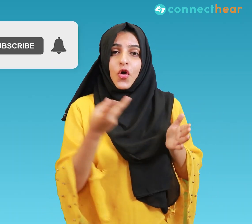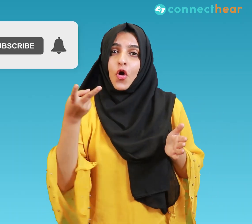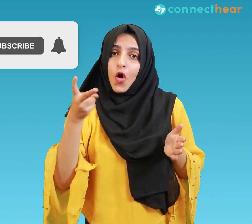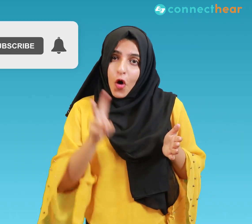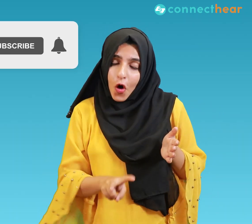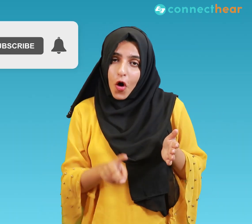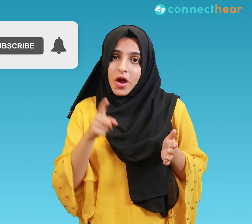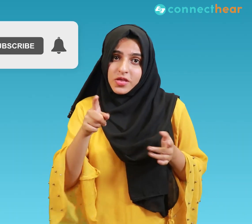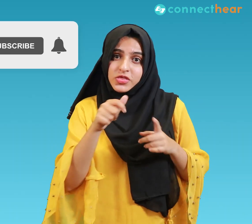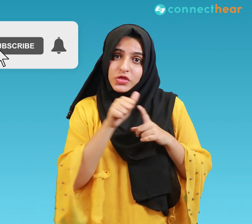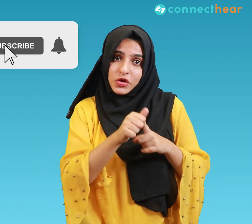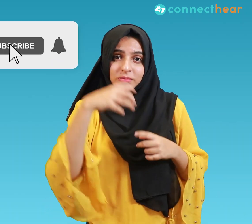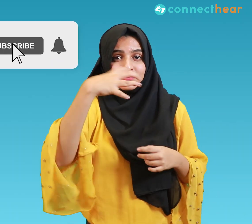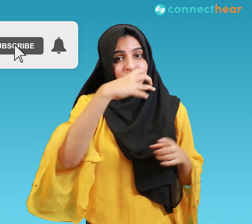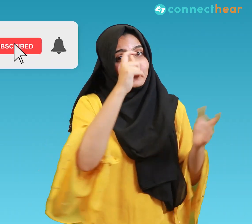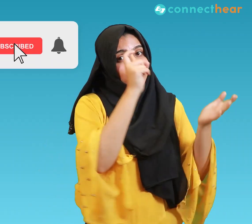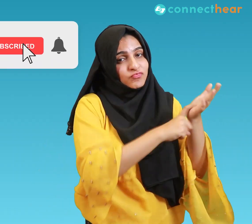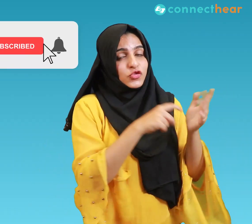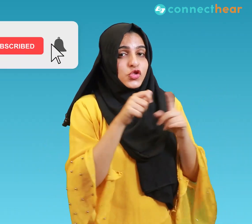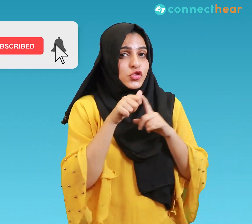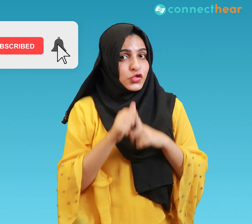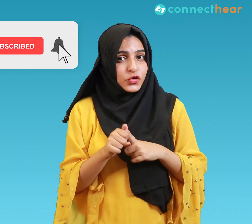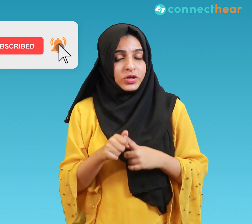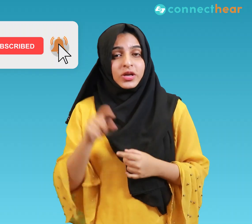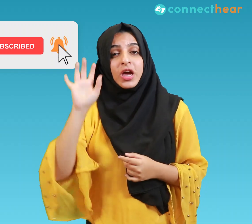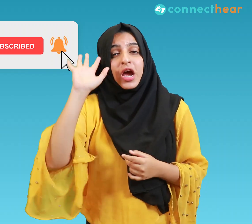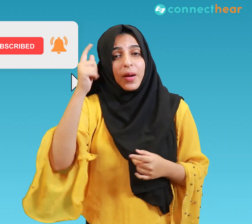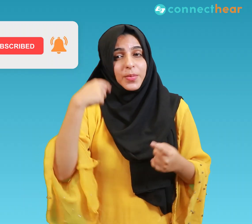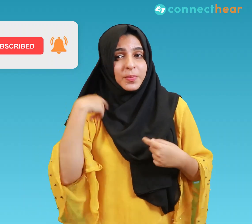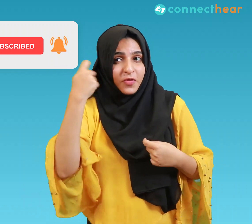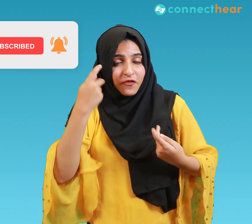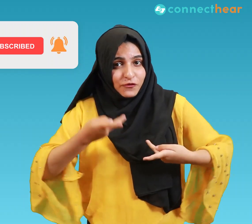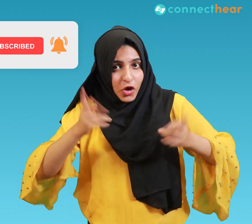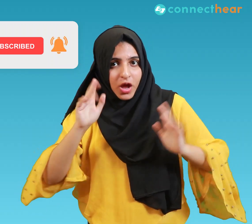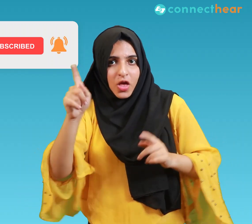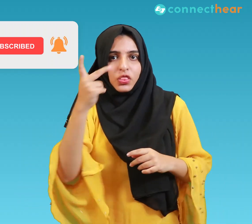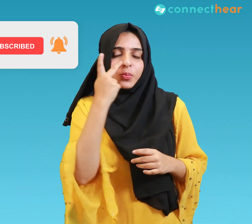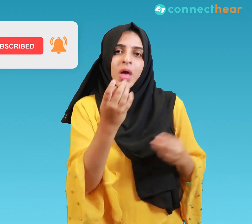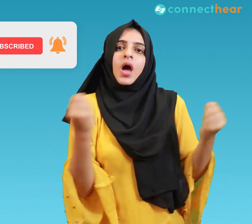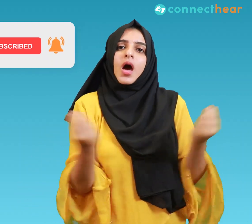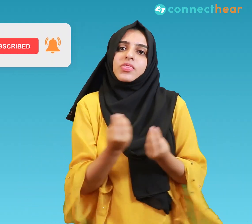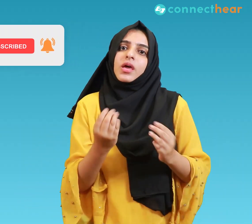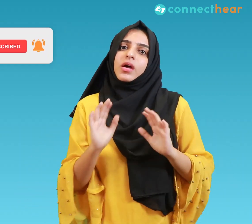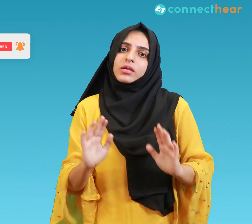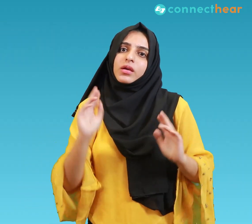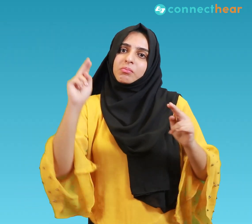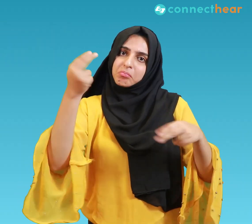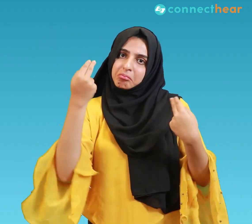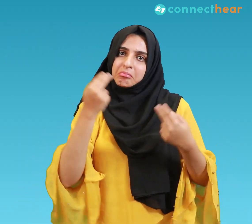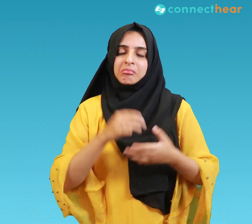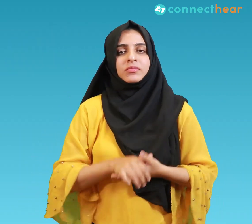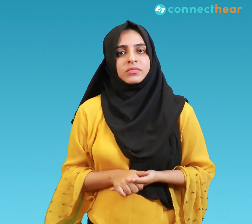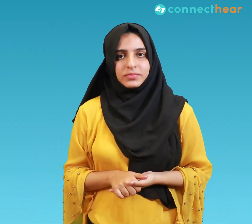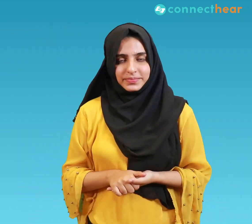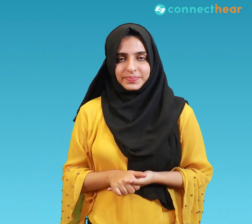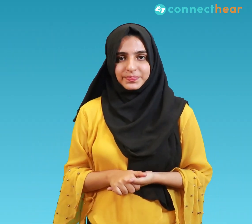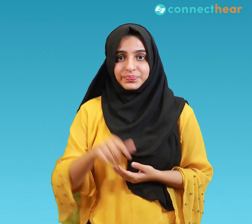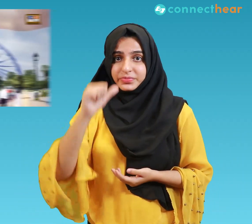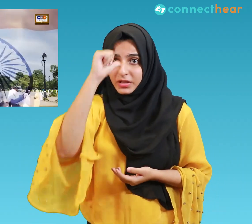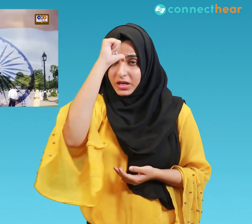sure that you turn the notifications on so whenever we upload a video you get to know about it right away. India has sent messages to